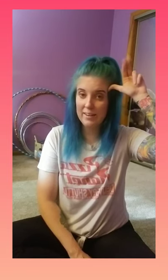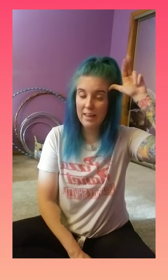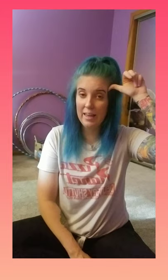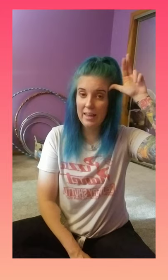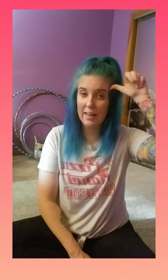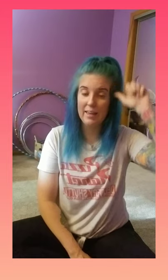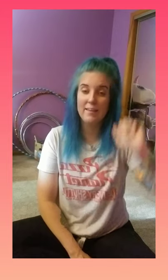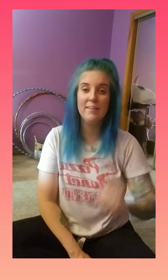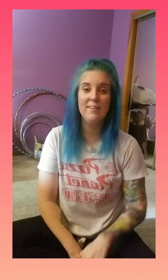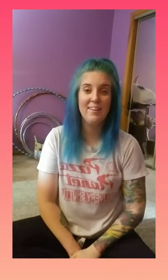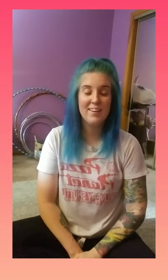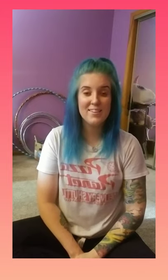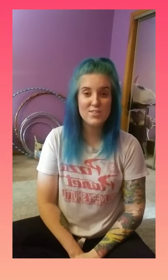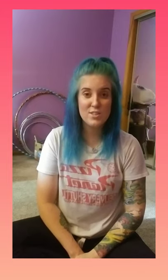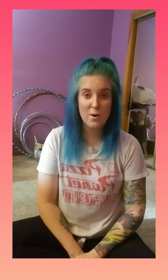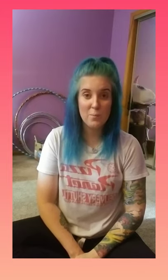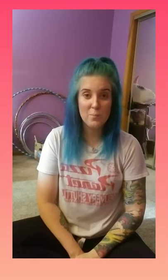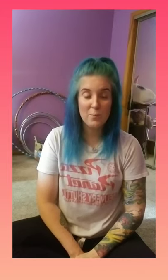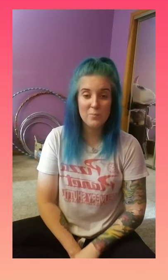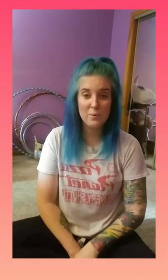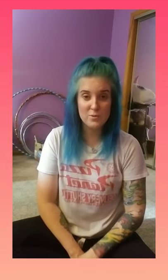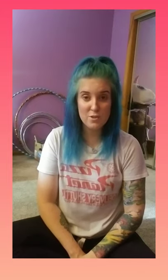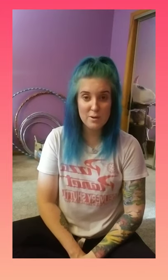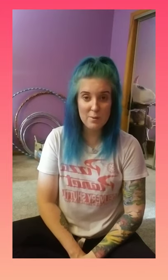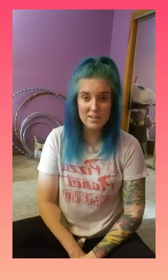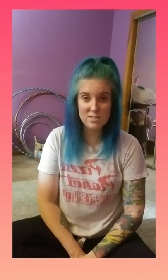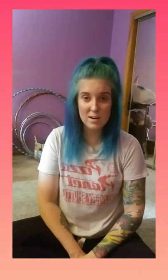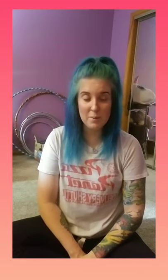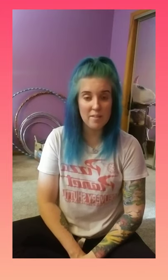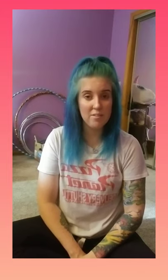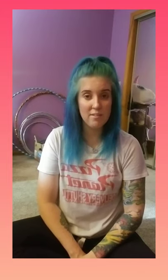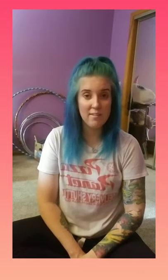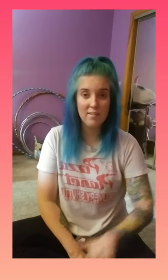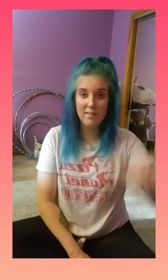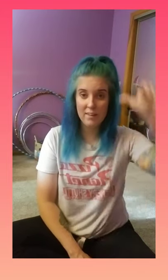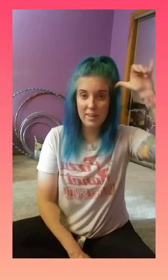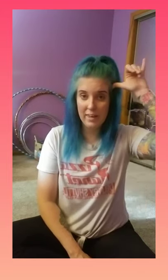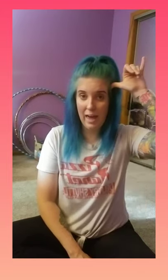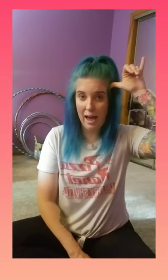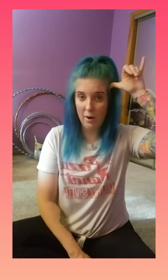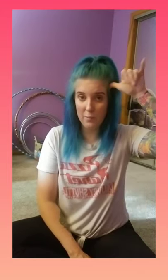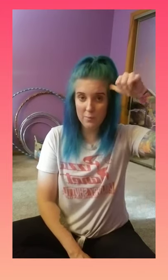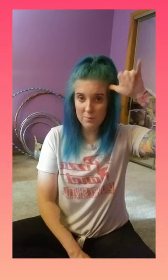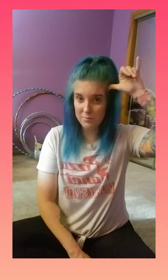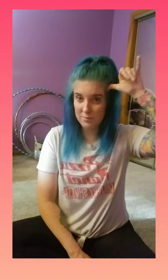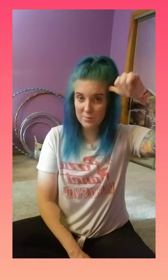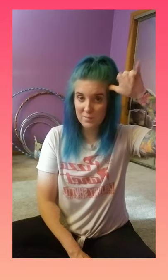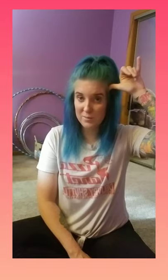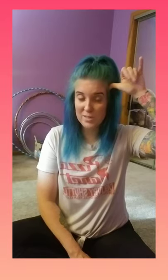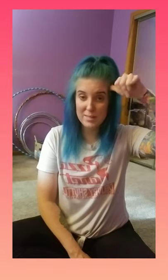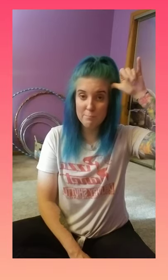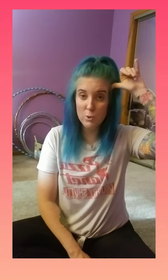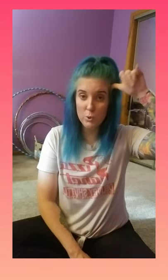neigh. So those are the three we're going to start with. Cow says moo.